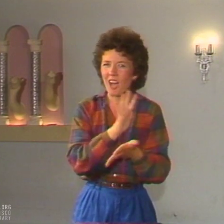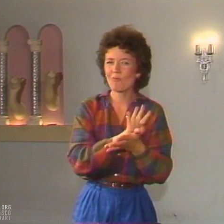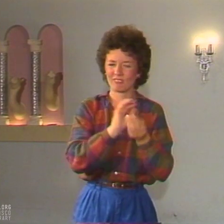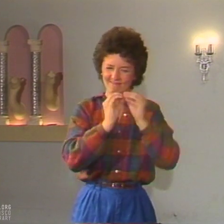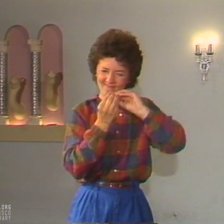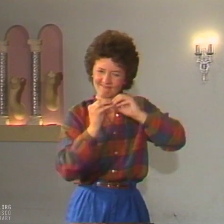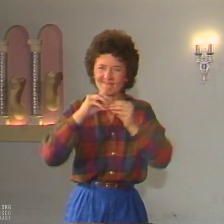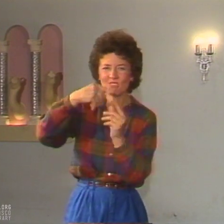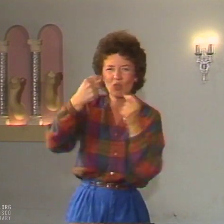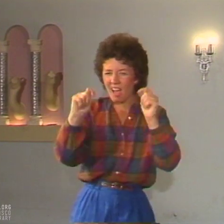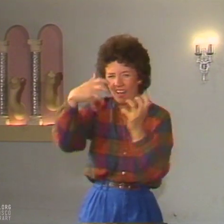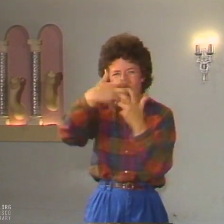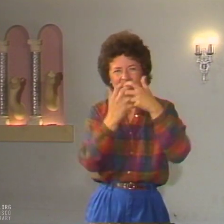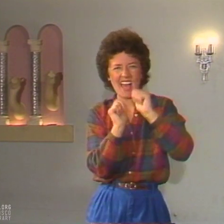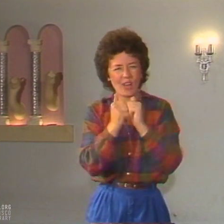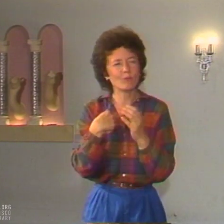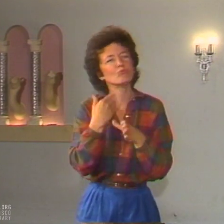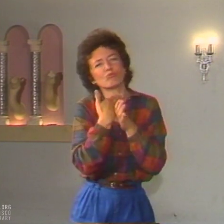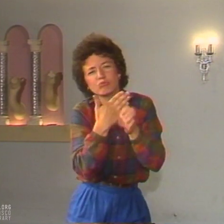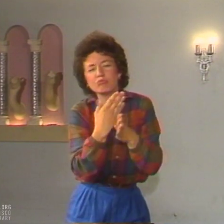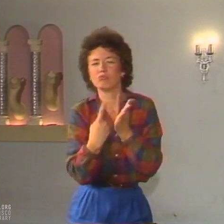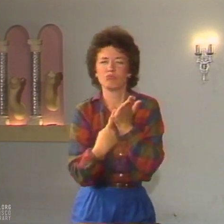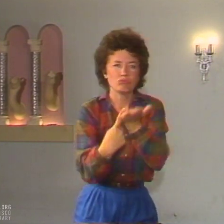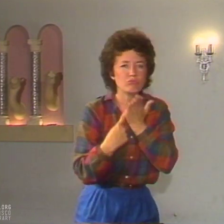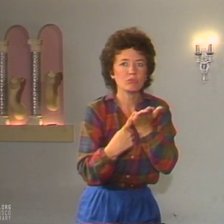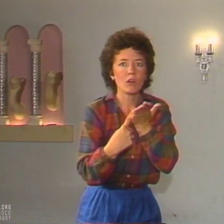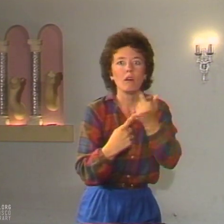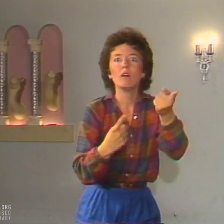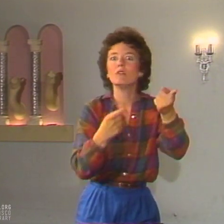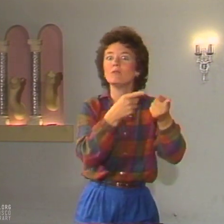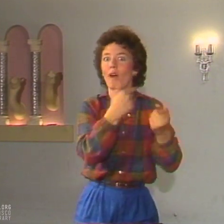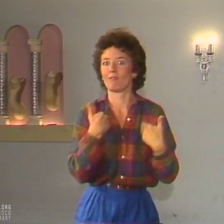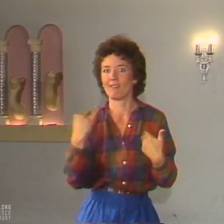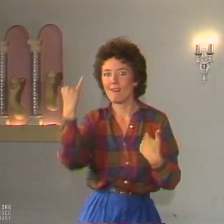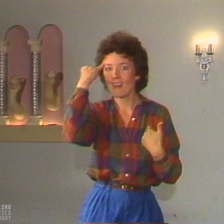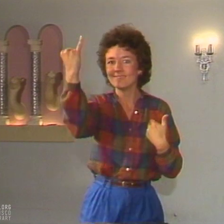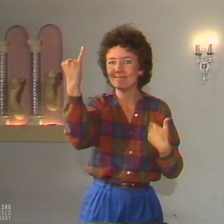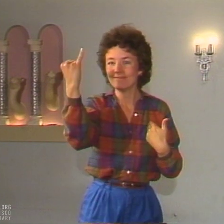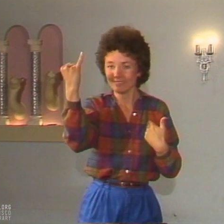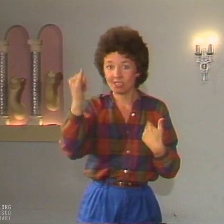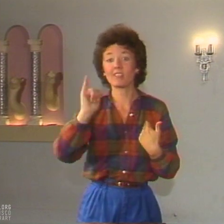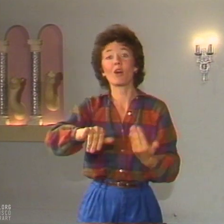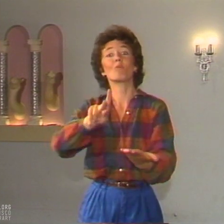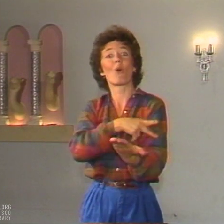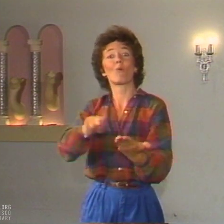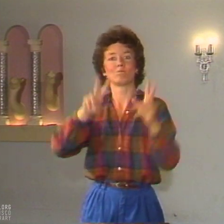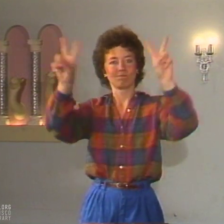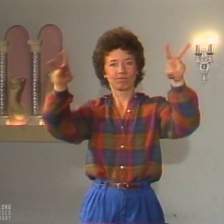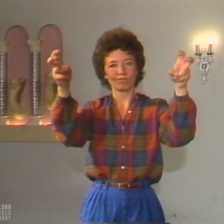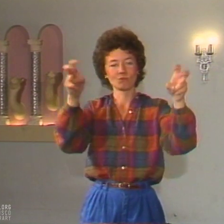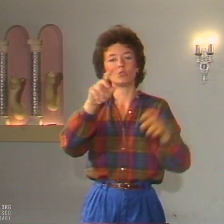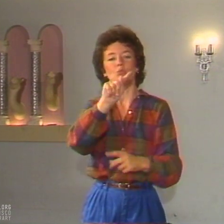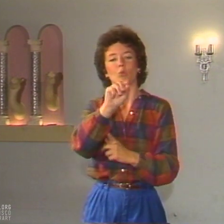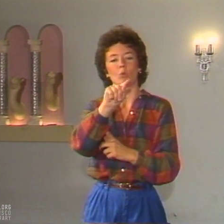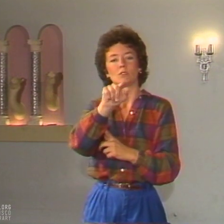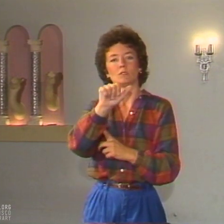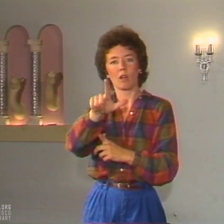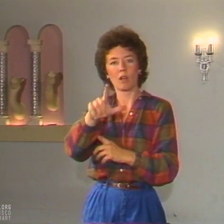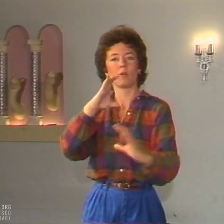between sign language and English poetry, which gave us a lot to talk about. Her approach to this problem is illustrated